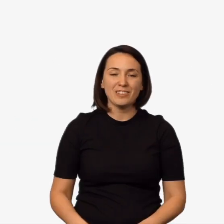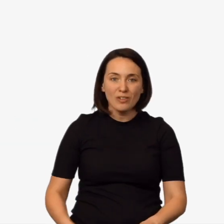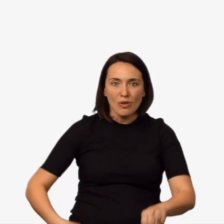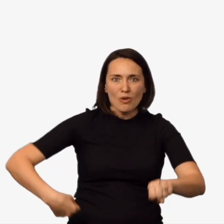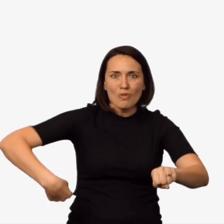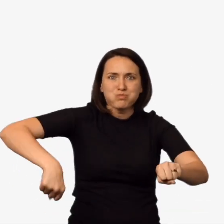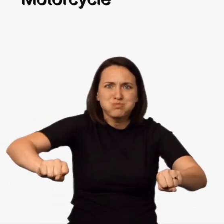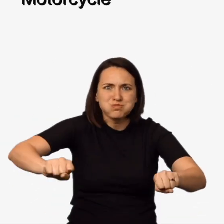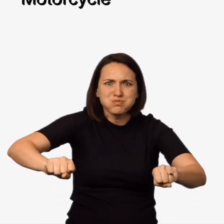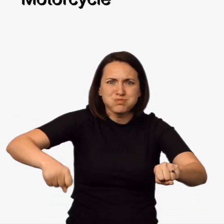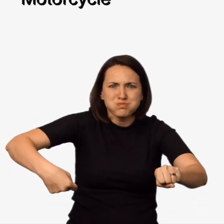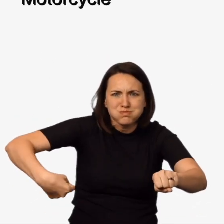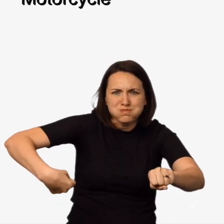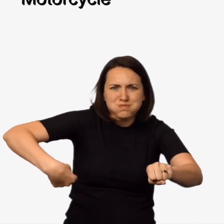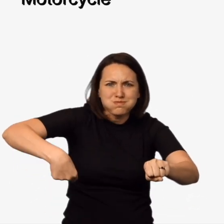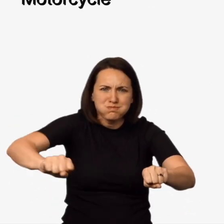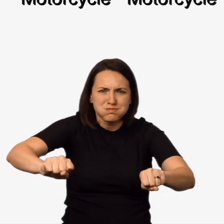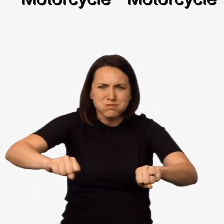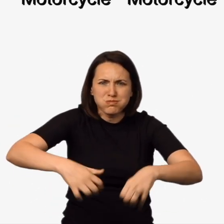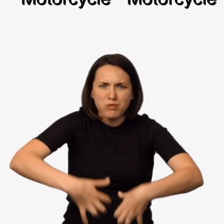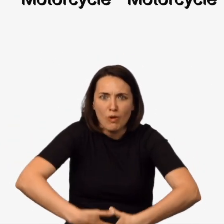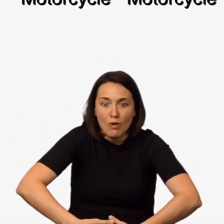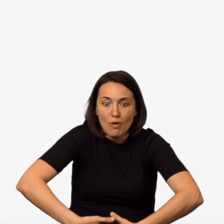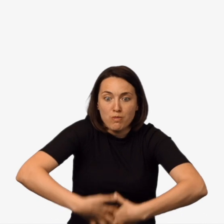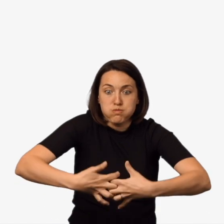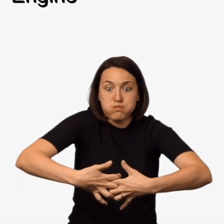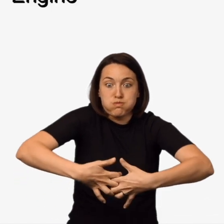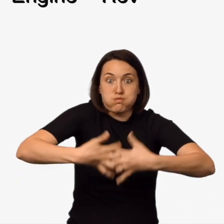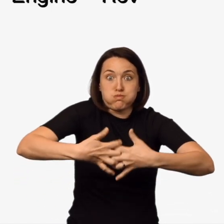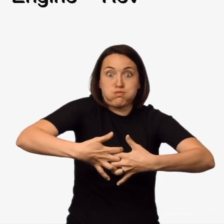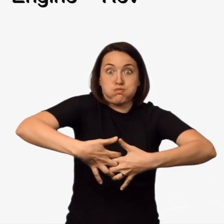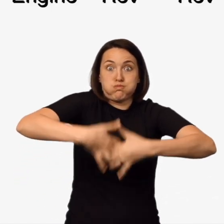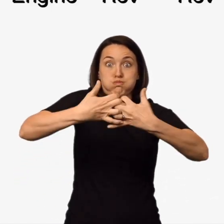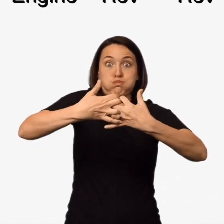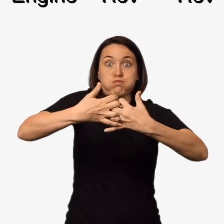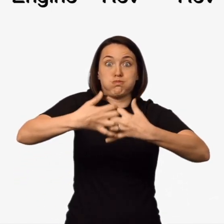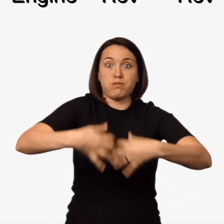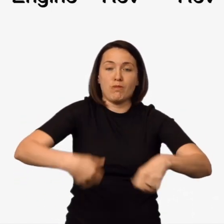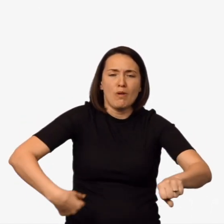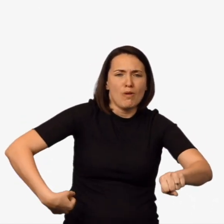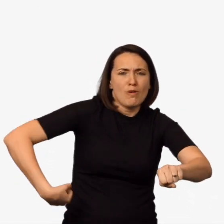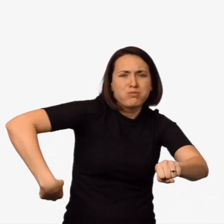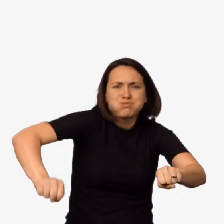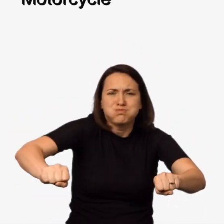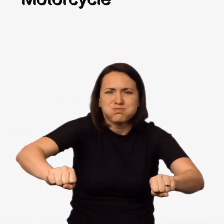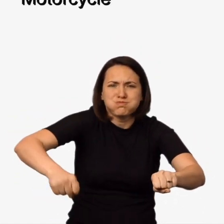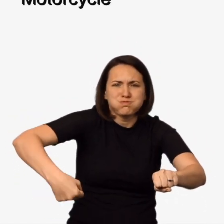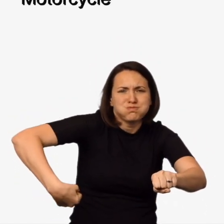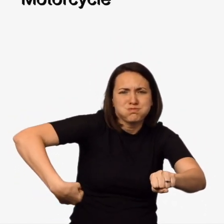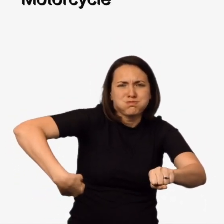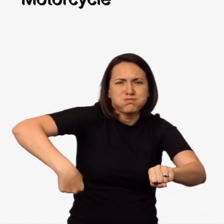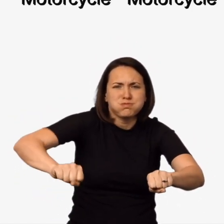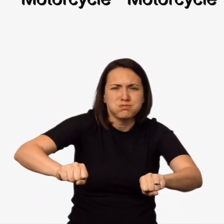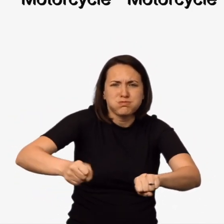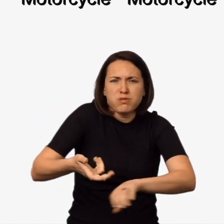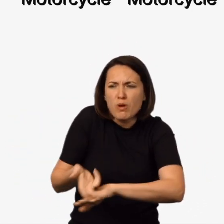Motorcycle. Motorcycle. Motorcycle. Engine, rev, rev. Motorcycle. Motorcycle.